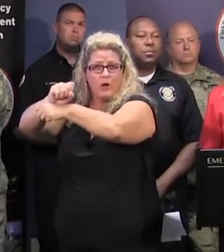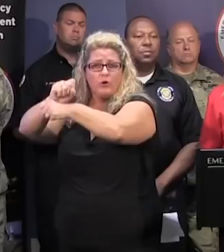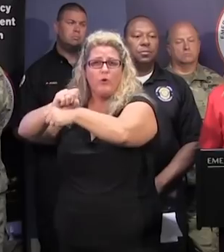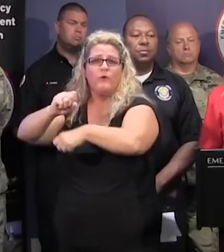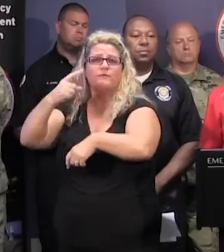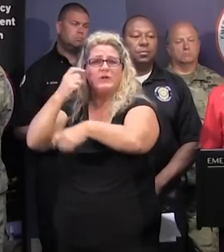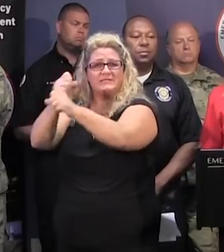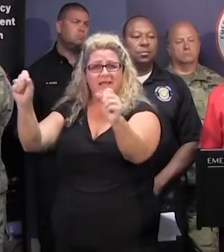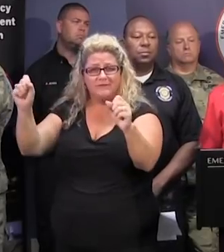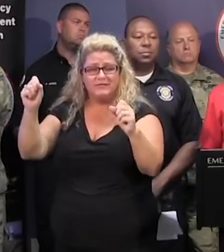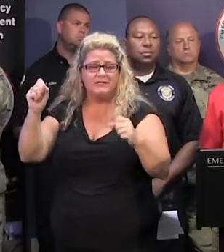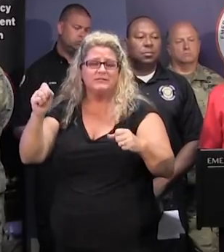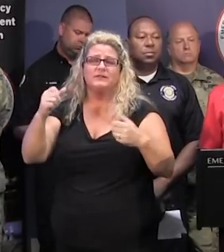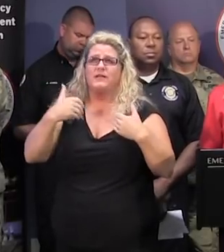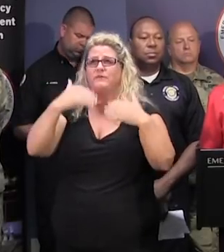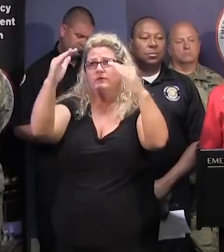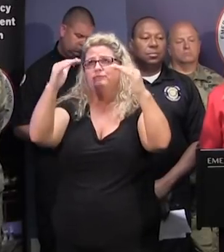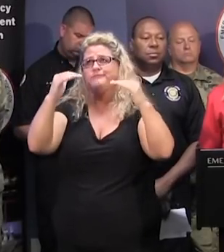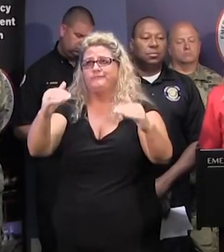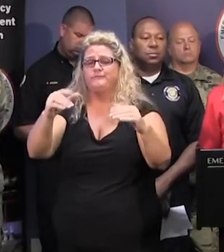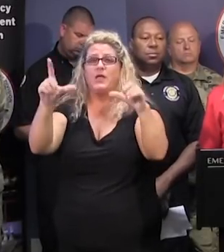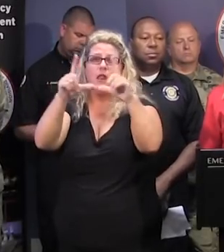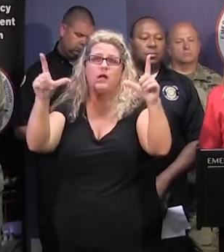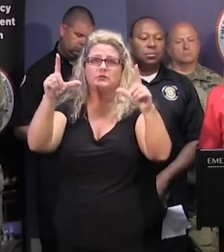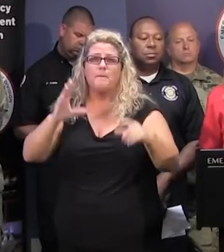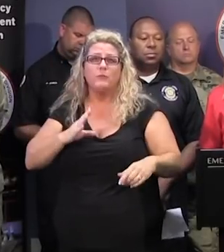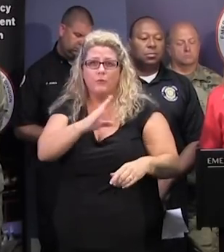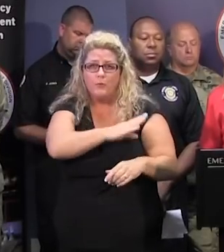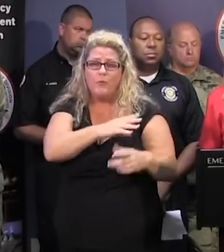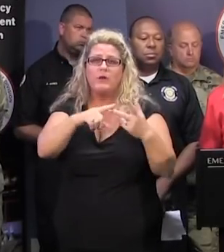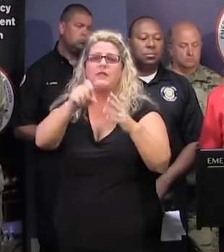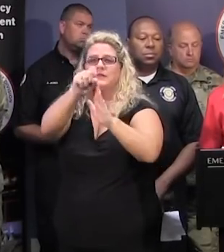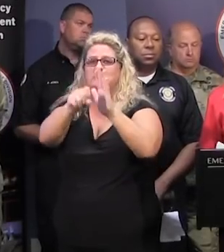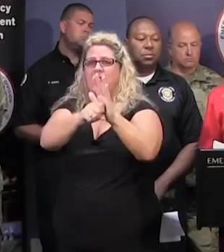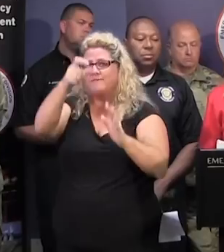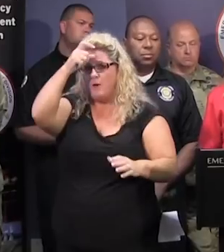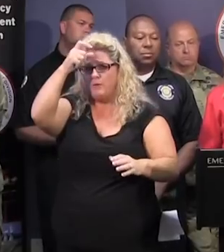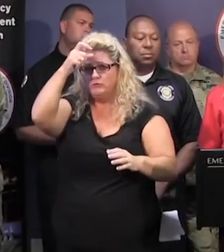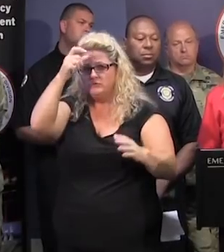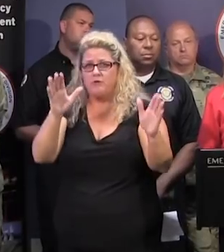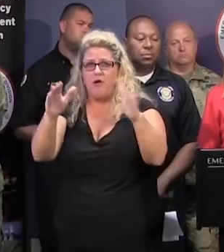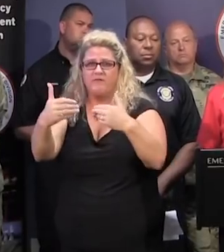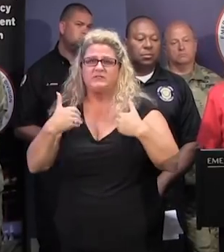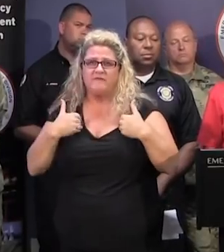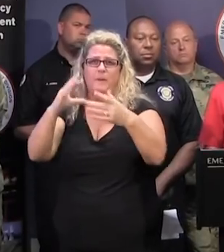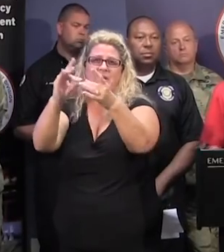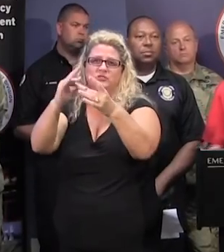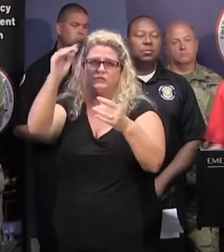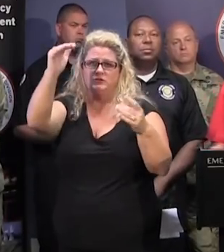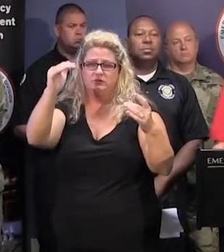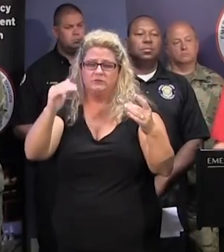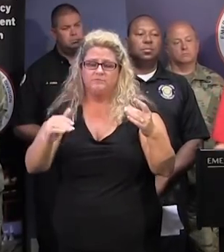safety messages, messages from our licensing boards and the state fire marshal's office. I wanted to highlight one of